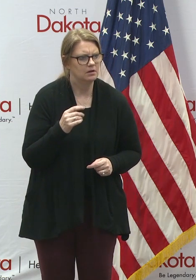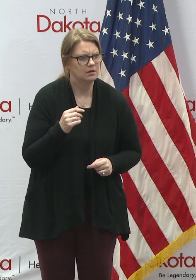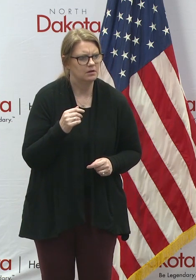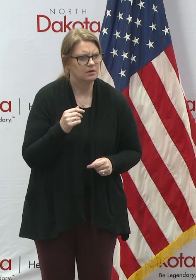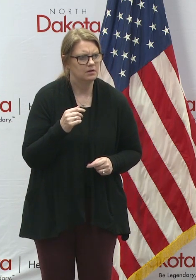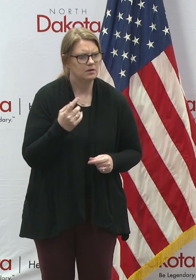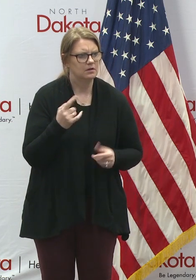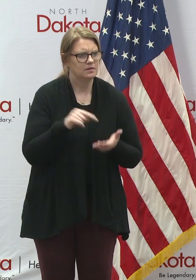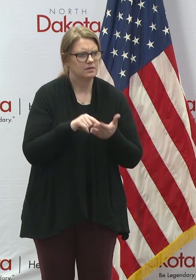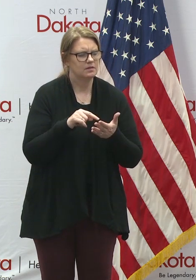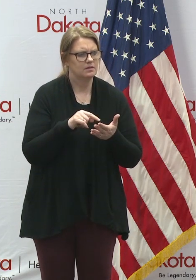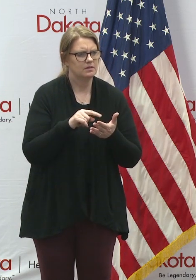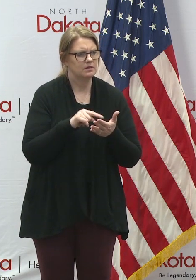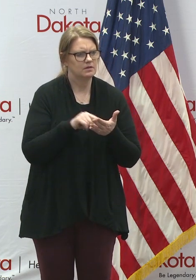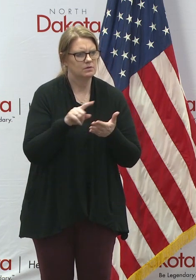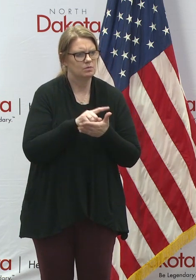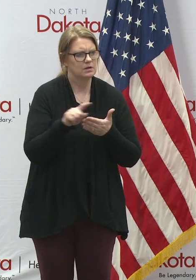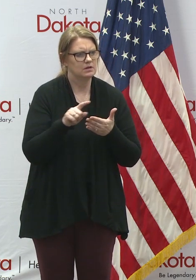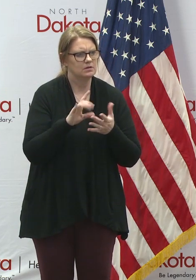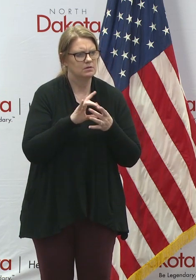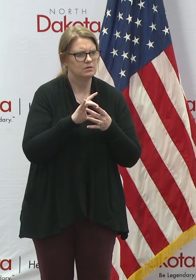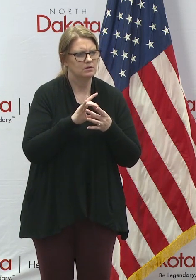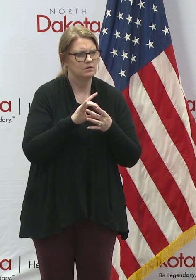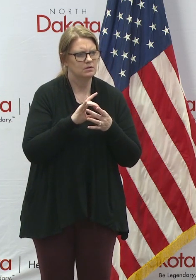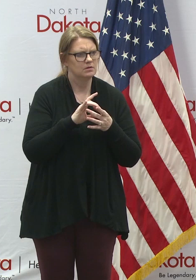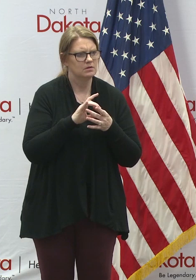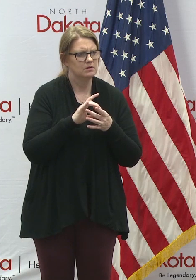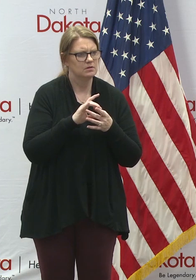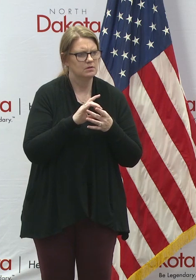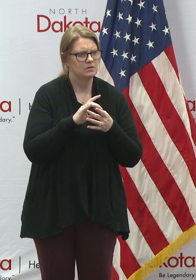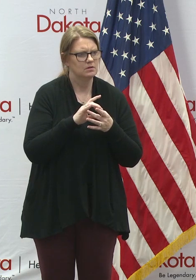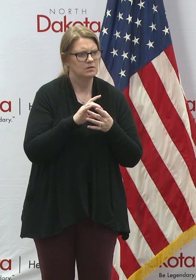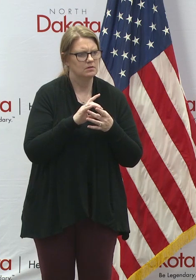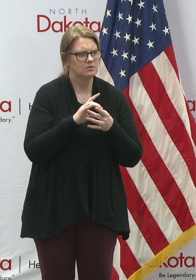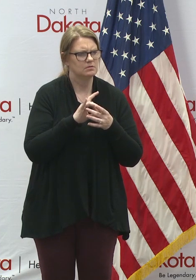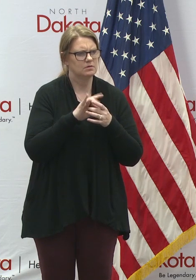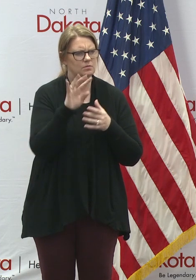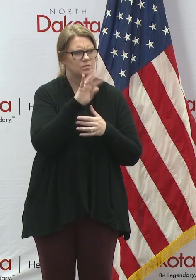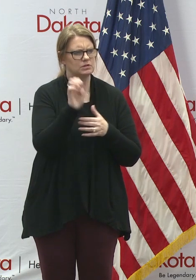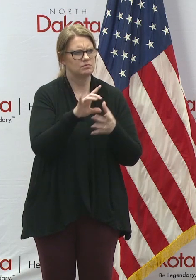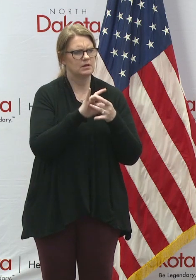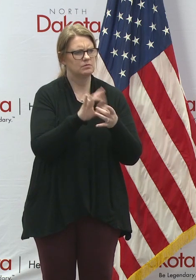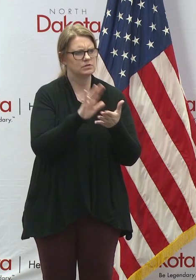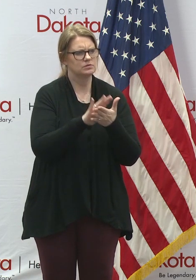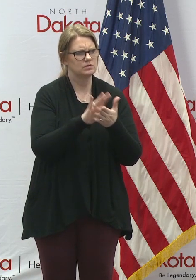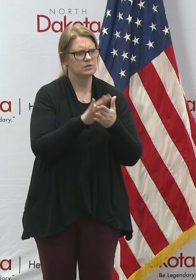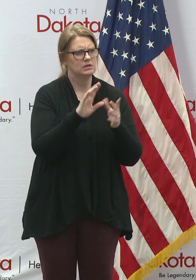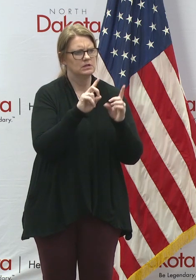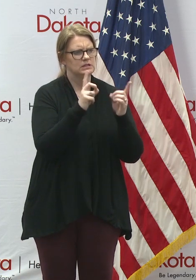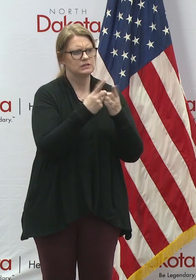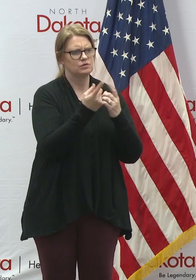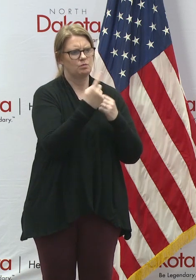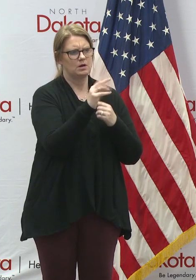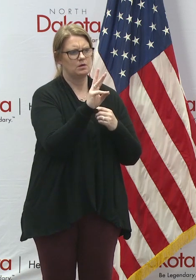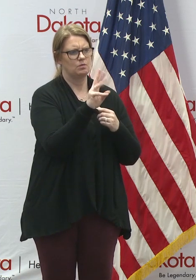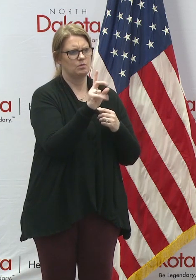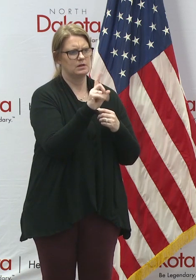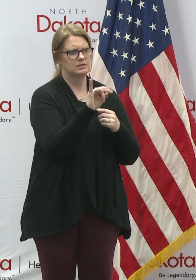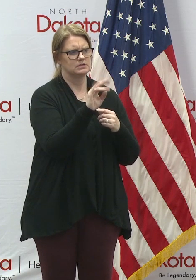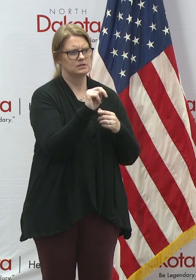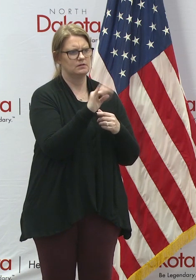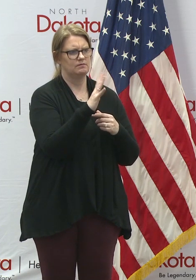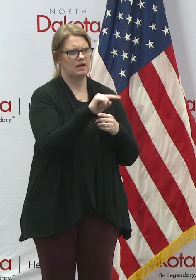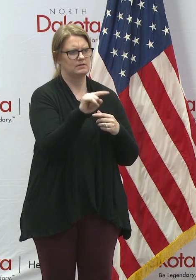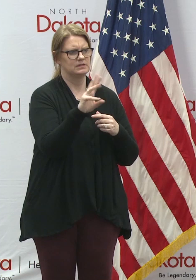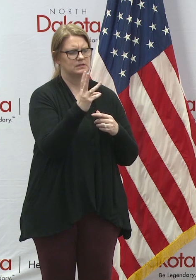relates to cities. My question is how it relates to schools. Uh, district one in Williston has five to six million